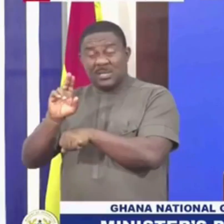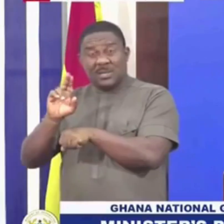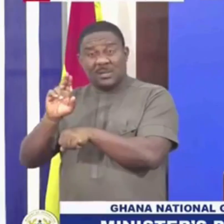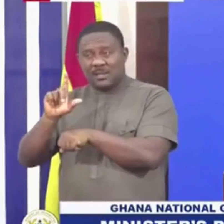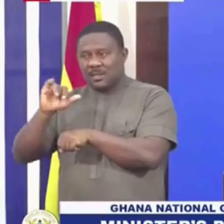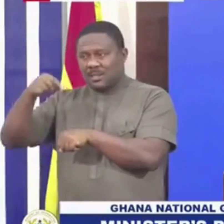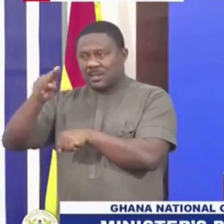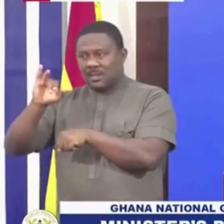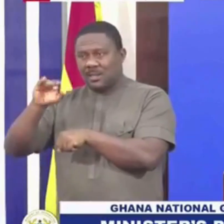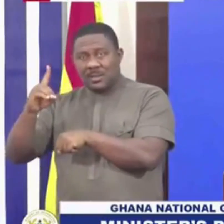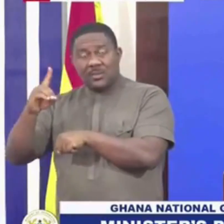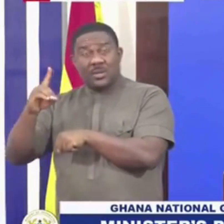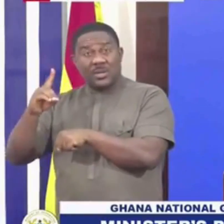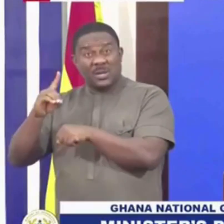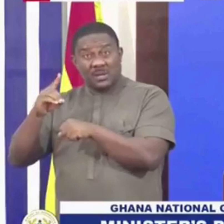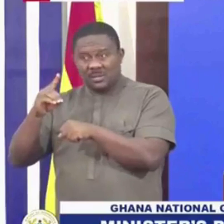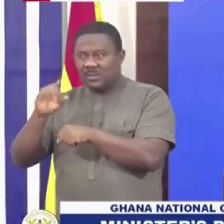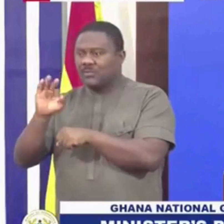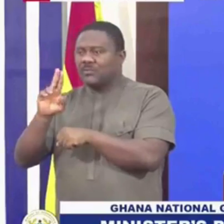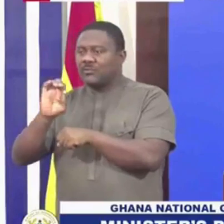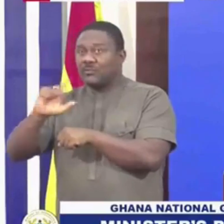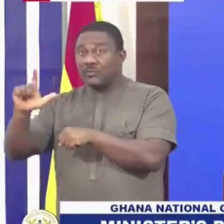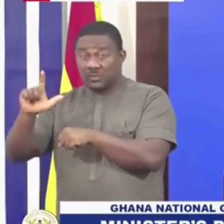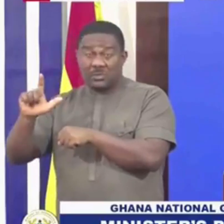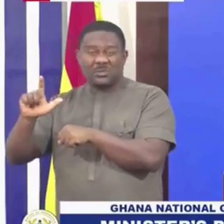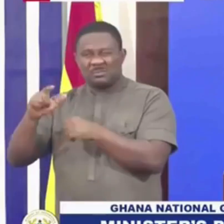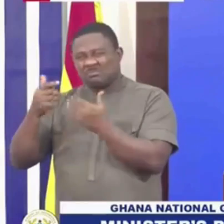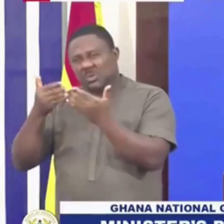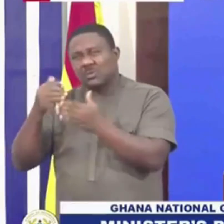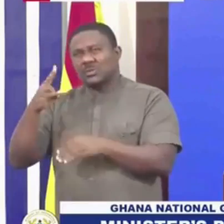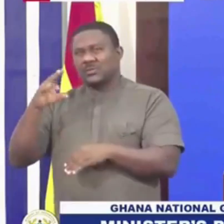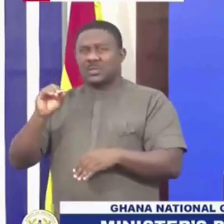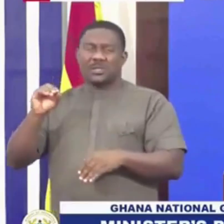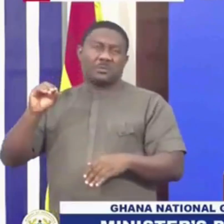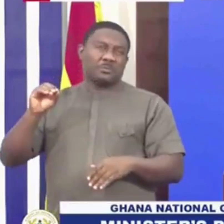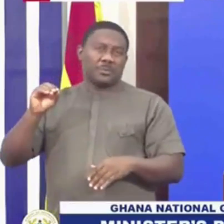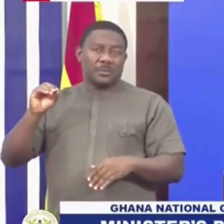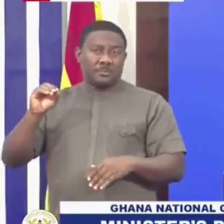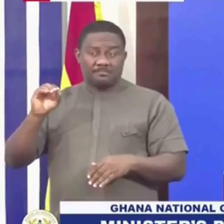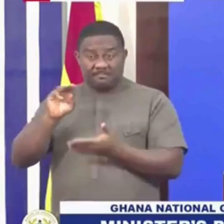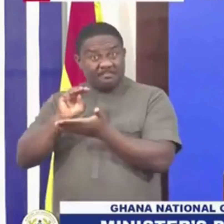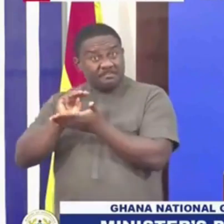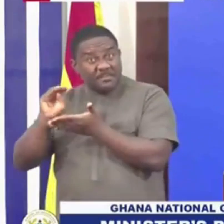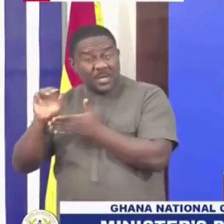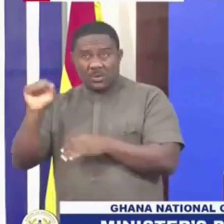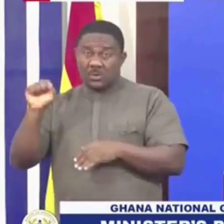about 70 million dollars a month. When you use gas, it's about 33 million dollars.